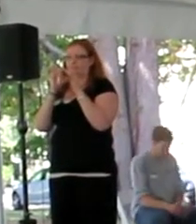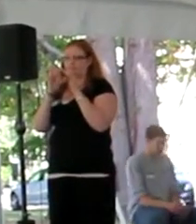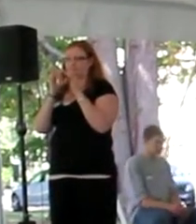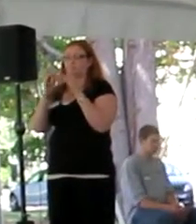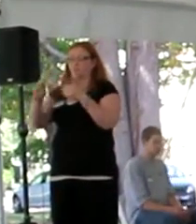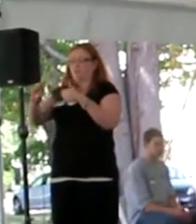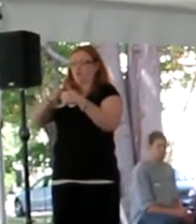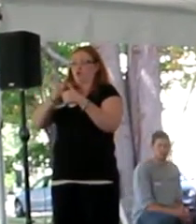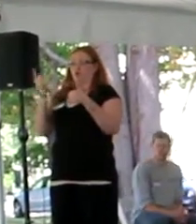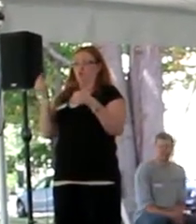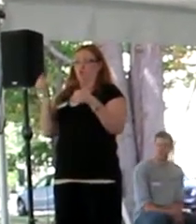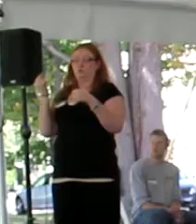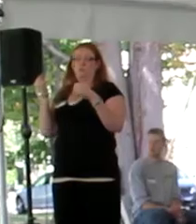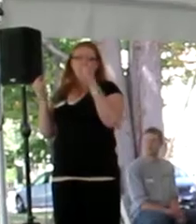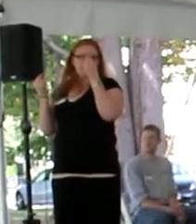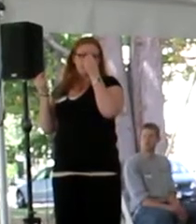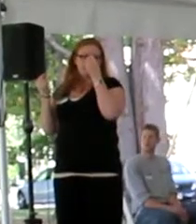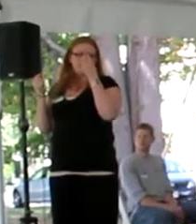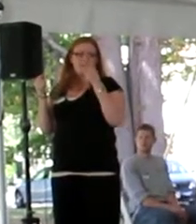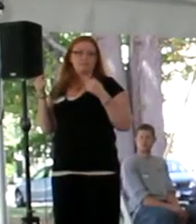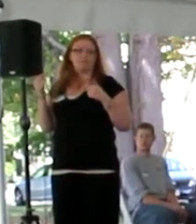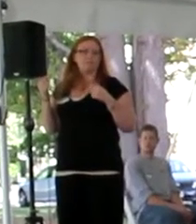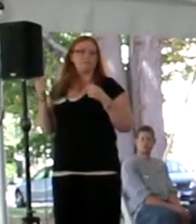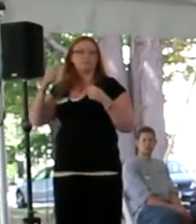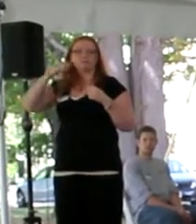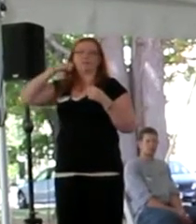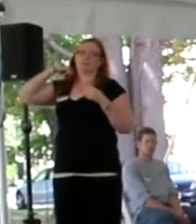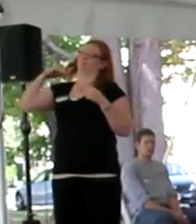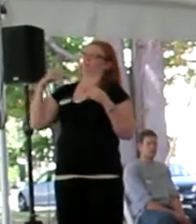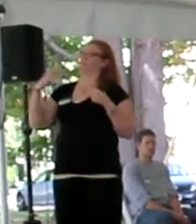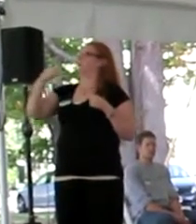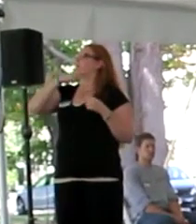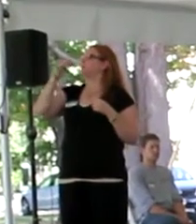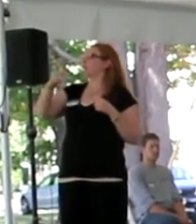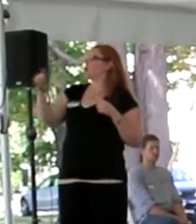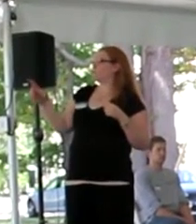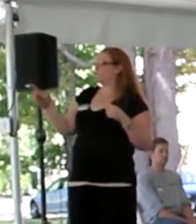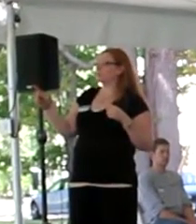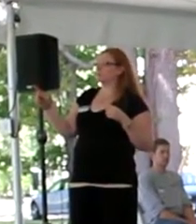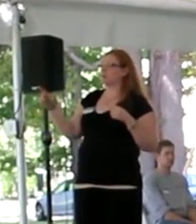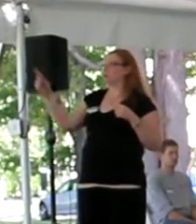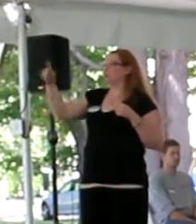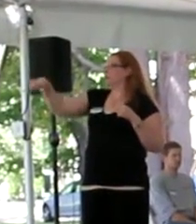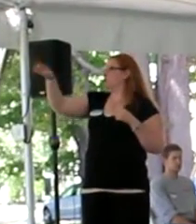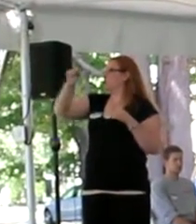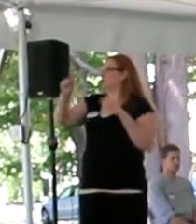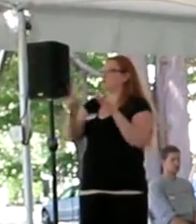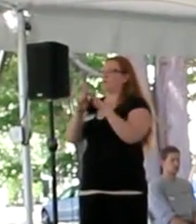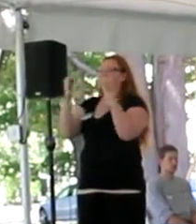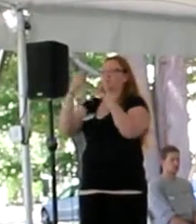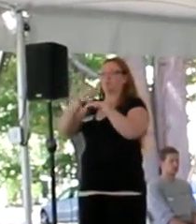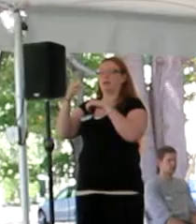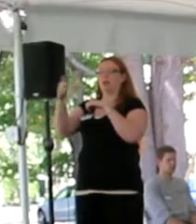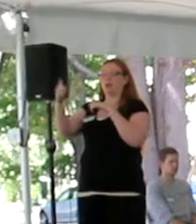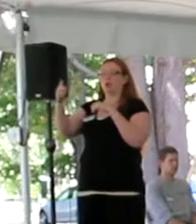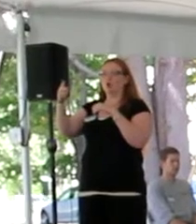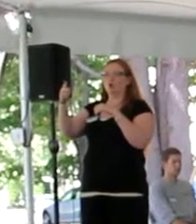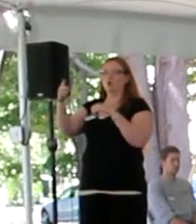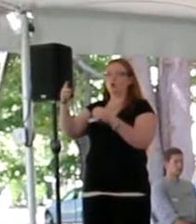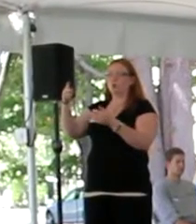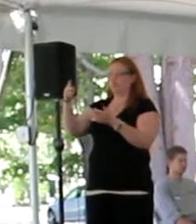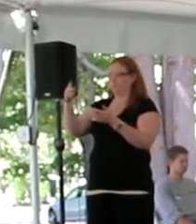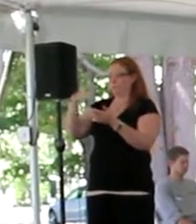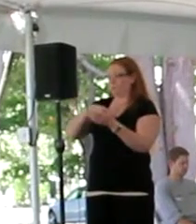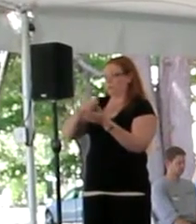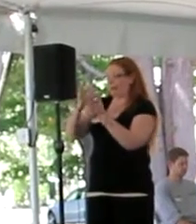And the first thing you're going to do, and I didn't say this in the beginning, but this PowerPoint presentation, when you all showed up today, you were asked to give your email address.